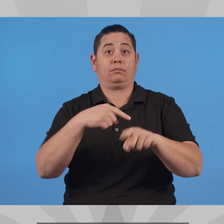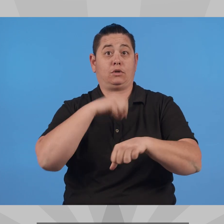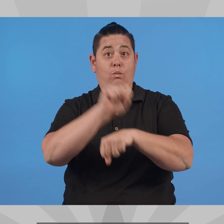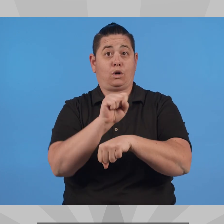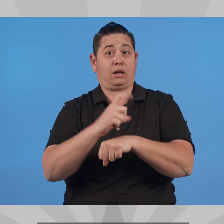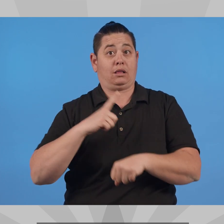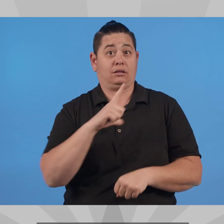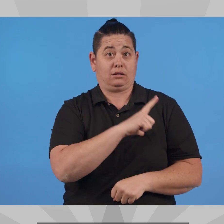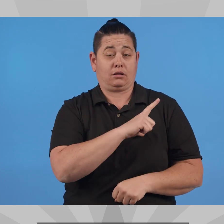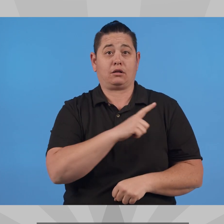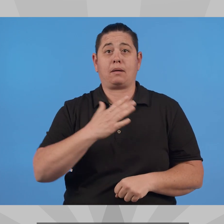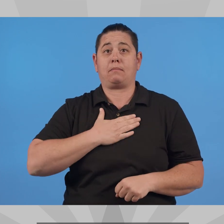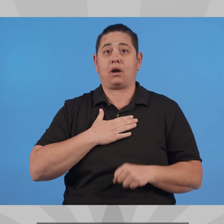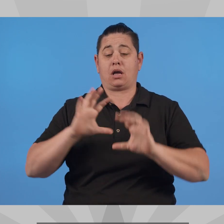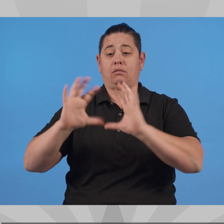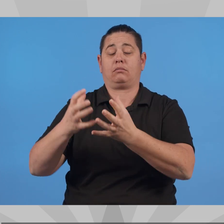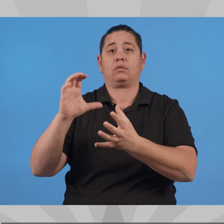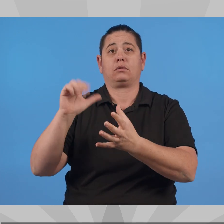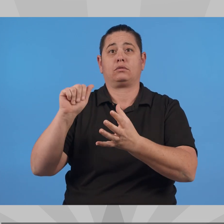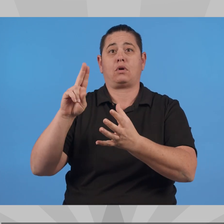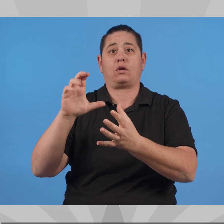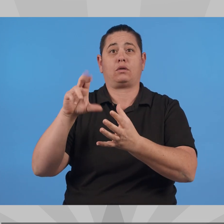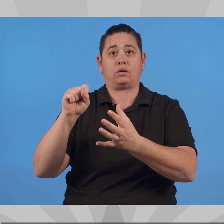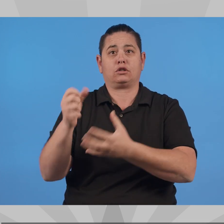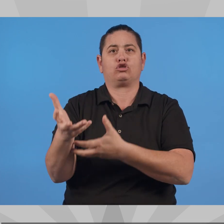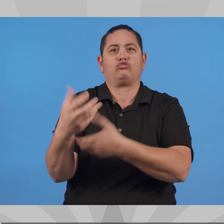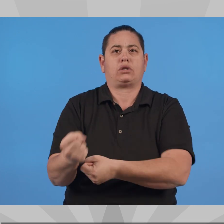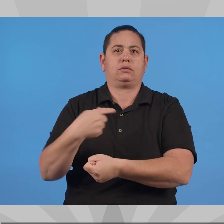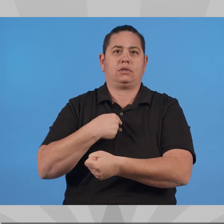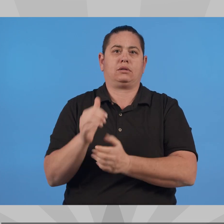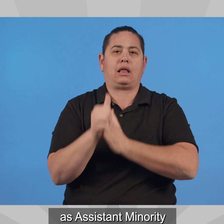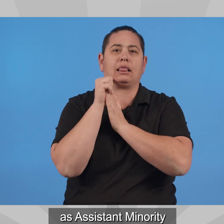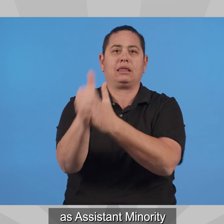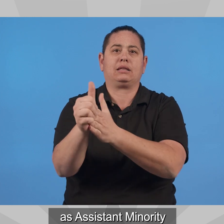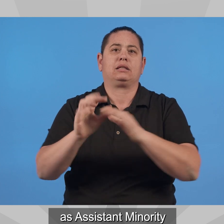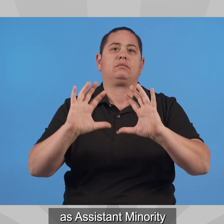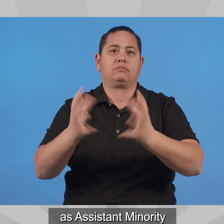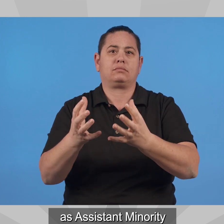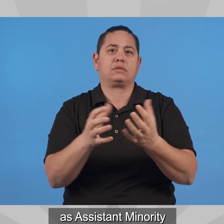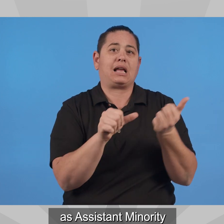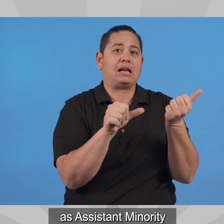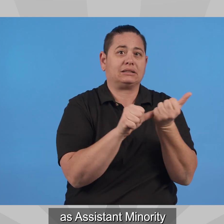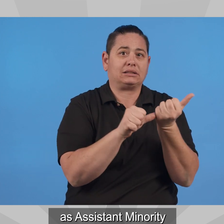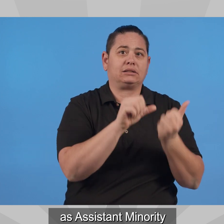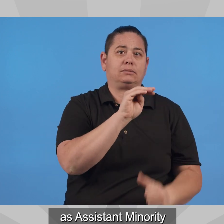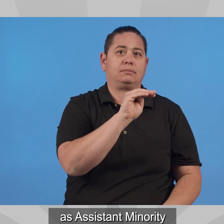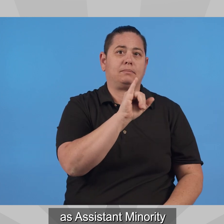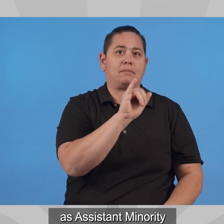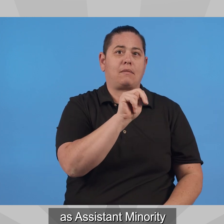I my legislative tenure, my caucus has entrusted me in leadership as assistant minority whip,